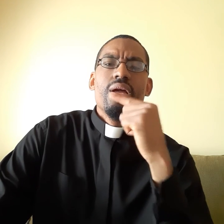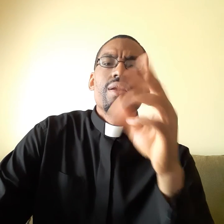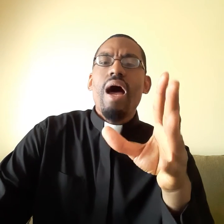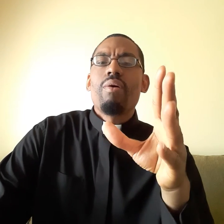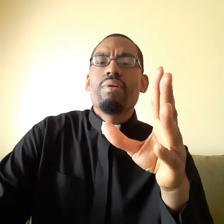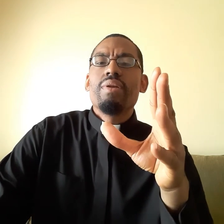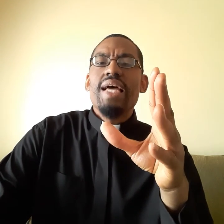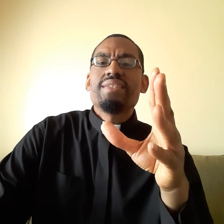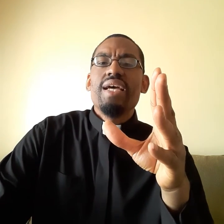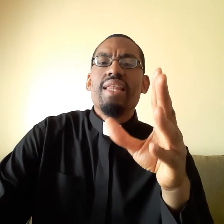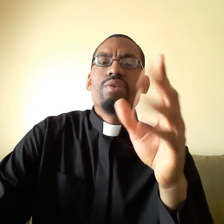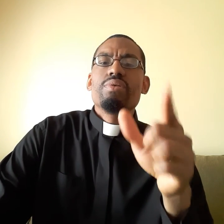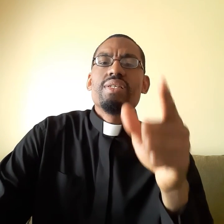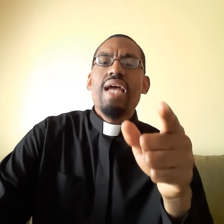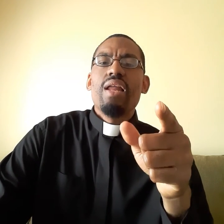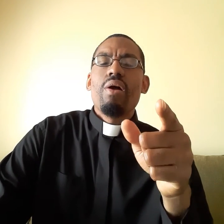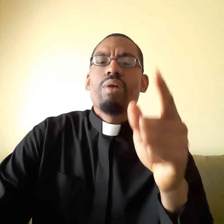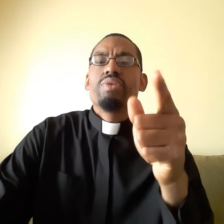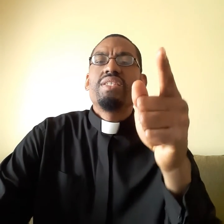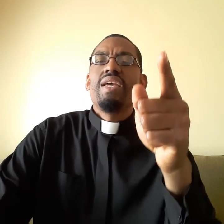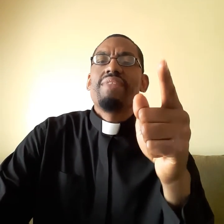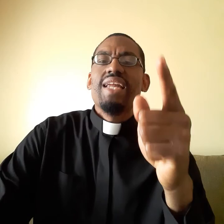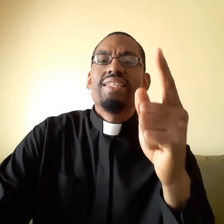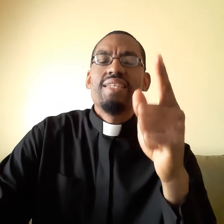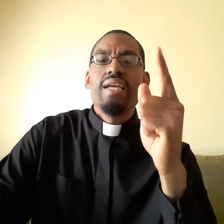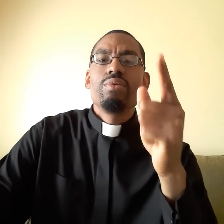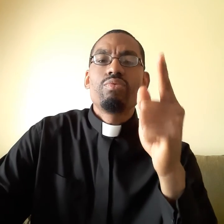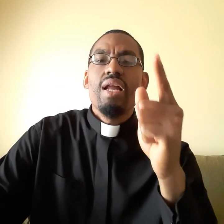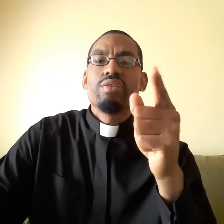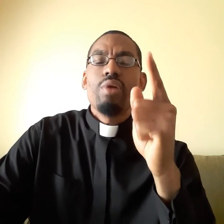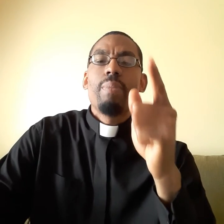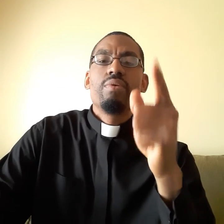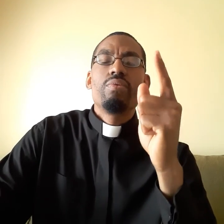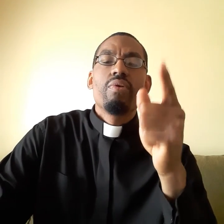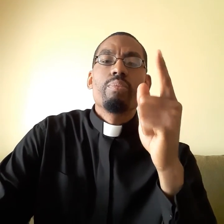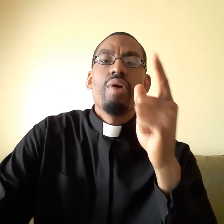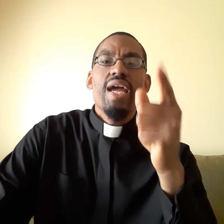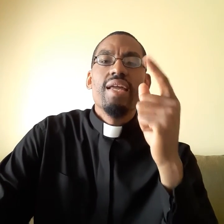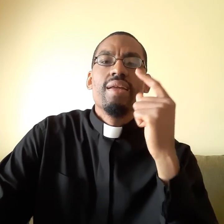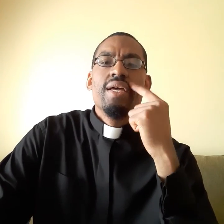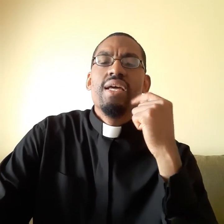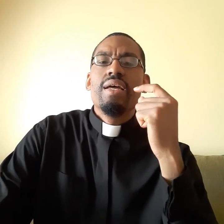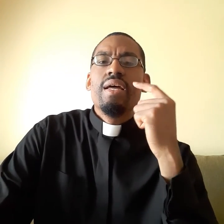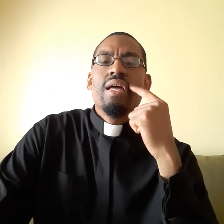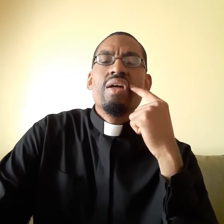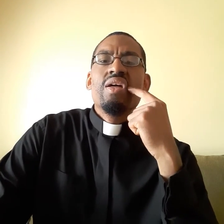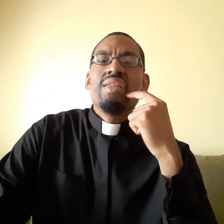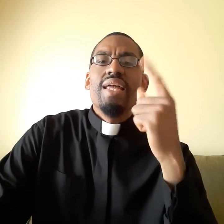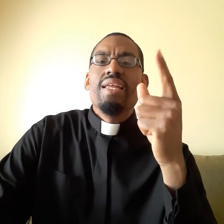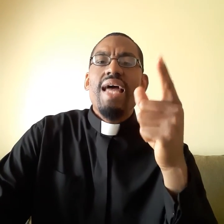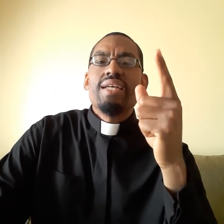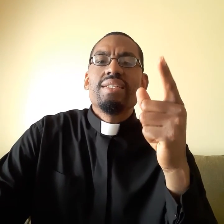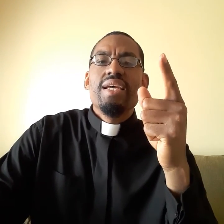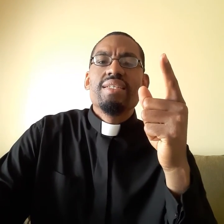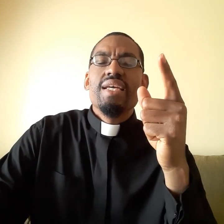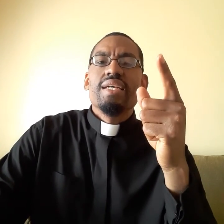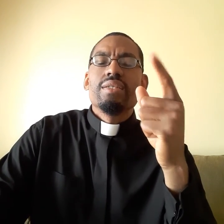Now, let's say that you as a child of God received that it's Satan who's trying to stop you from praying. Then the next thing is this.